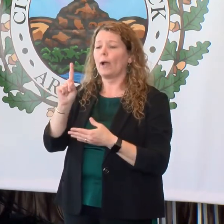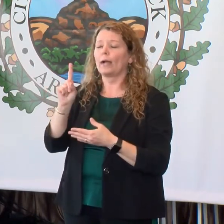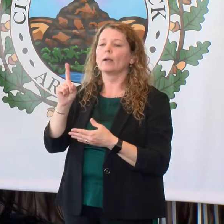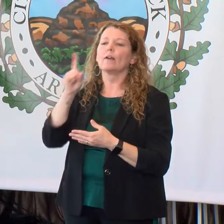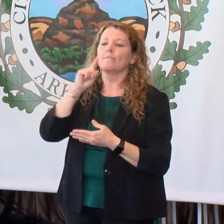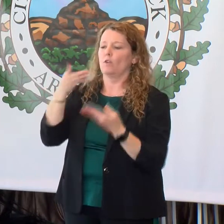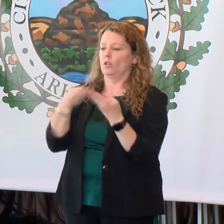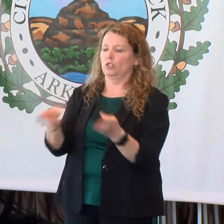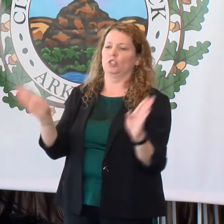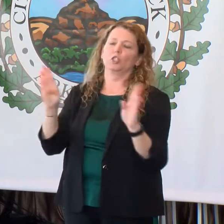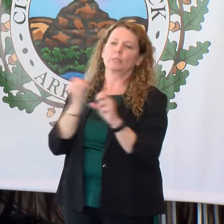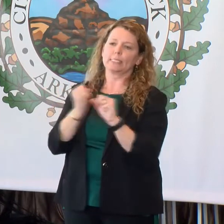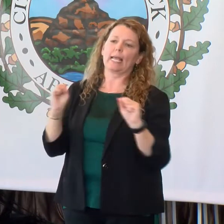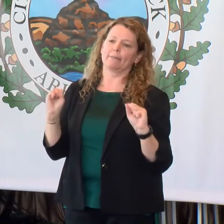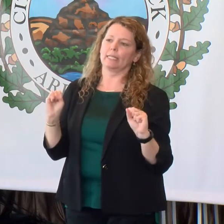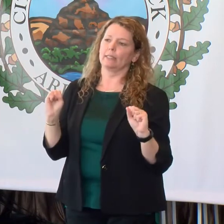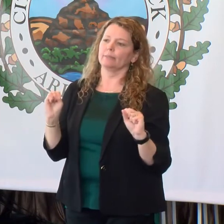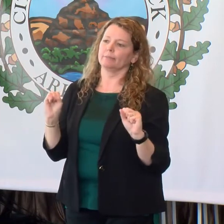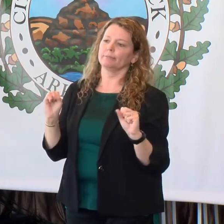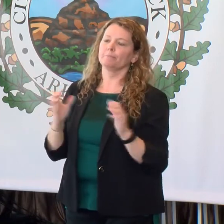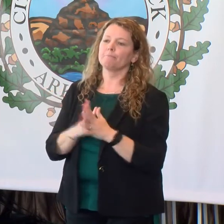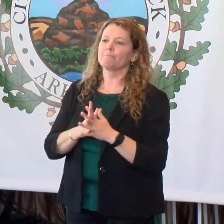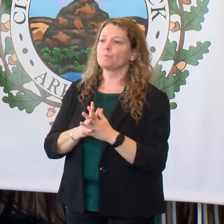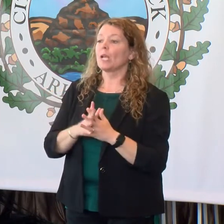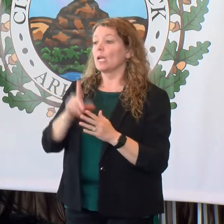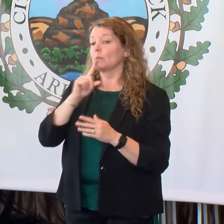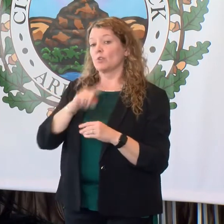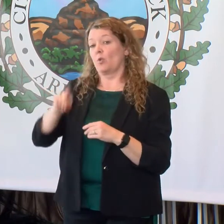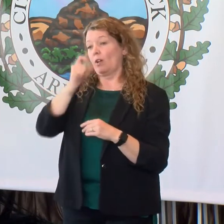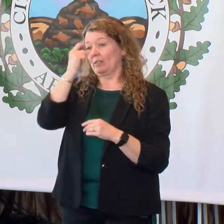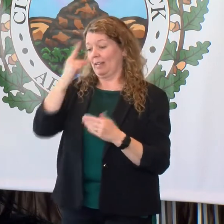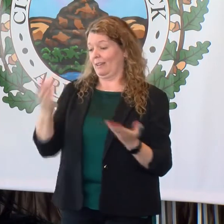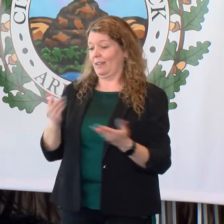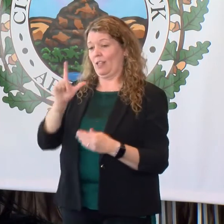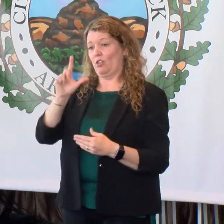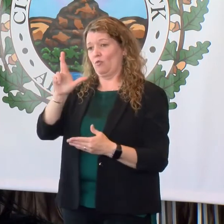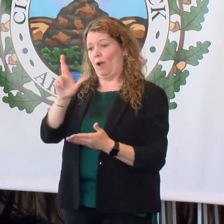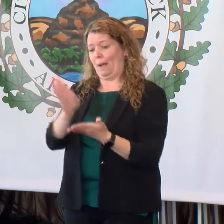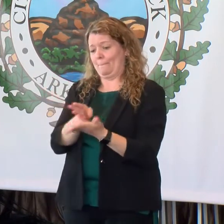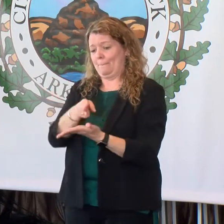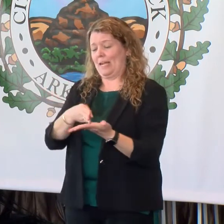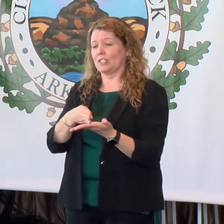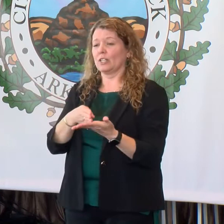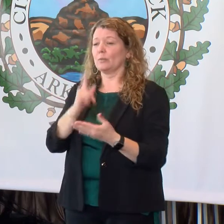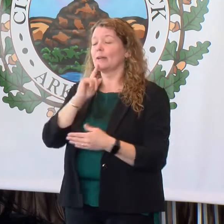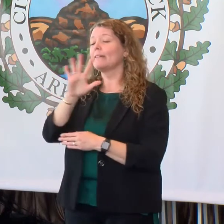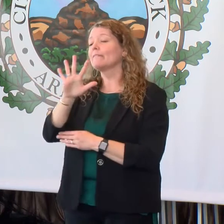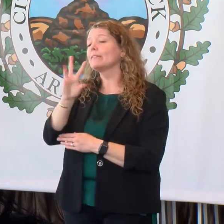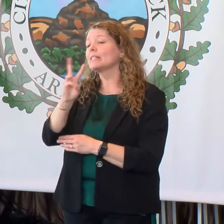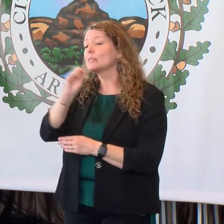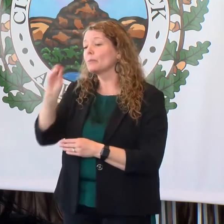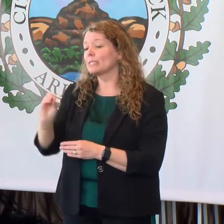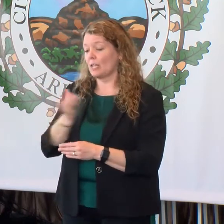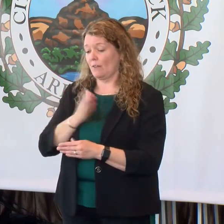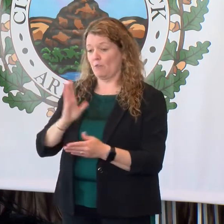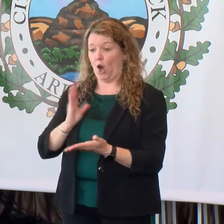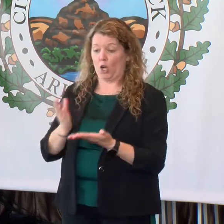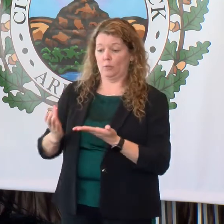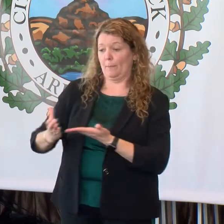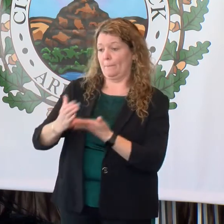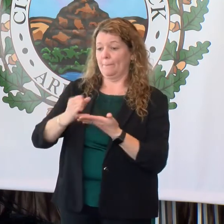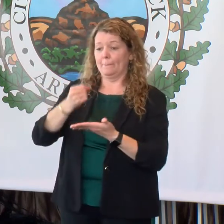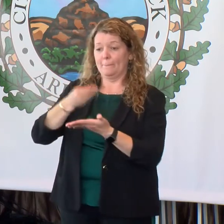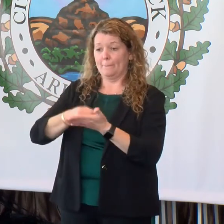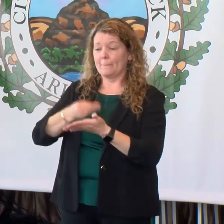public safety. I think anyone that understands the city of Little Rock's budget understands that close to 56 percent of our general fund